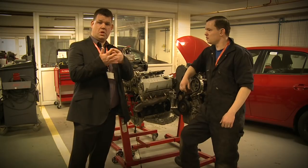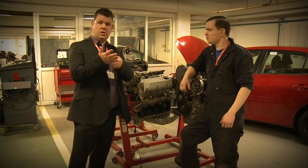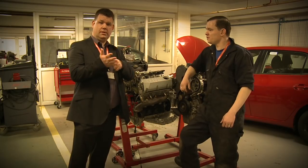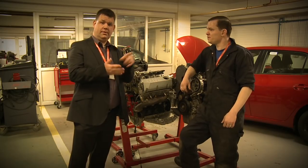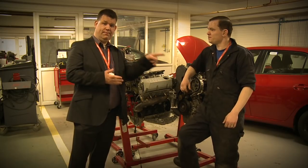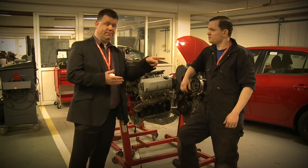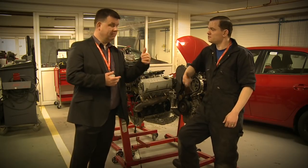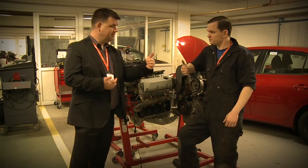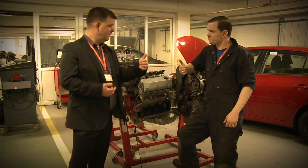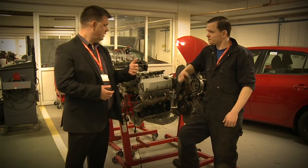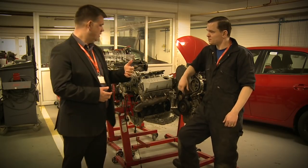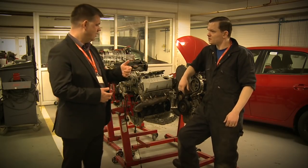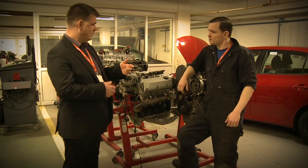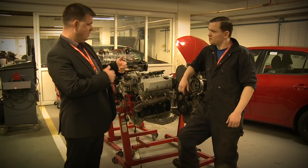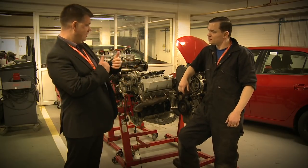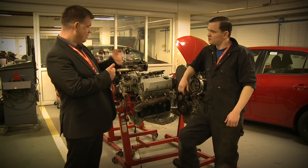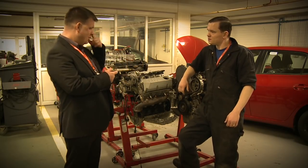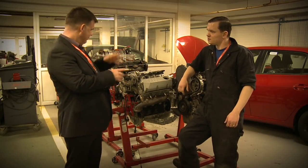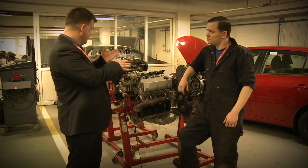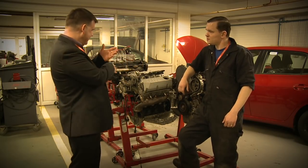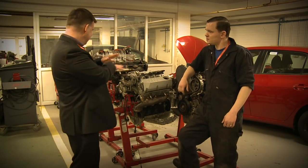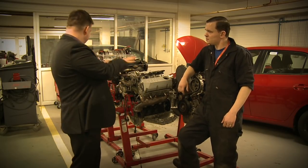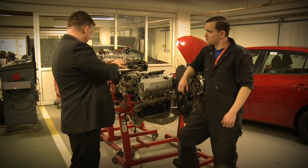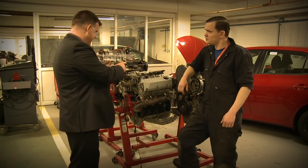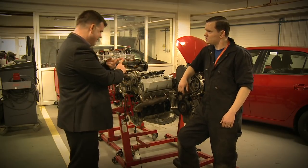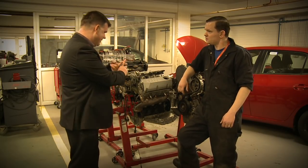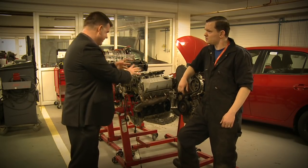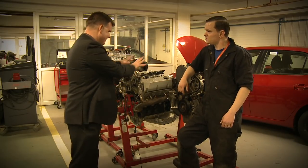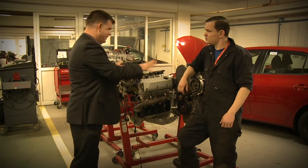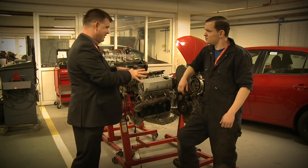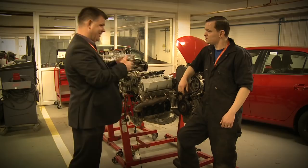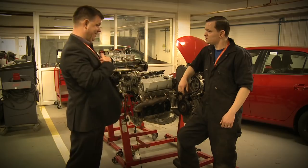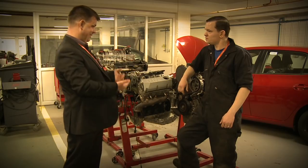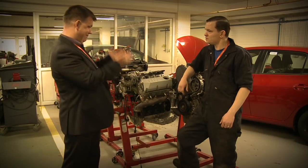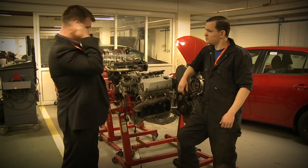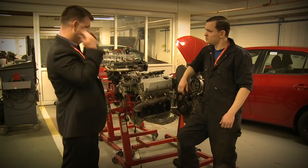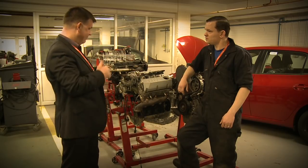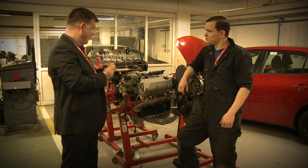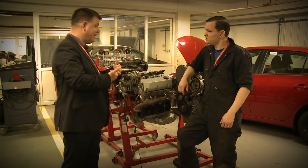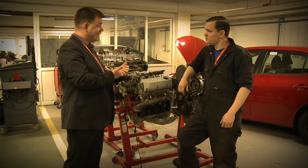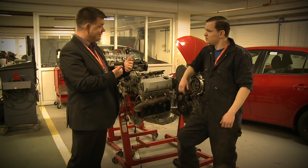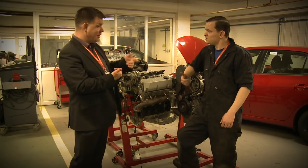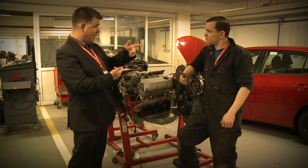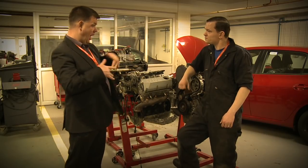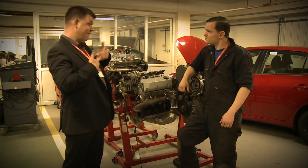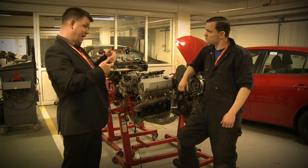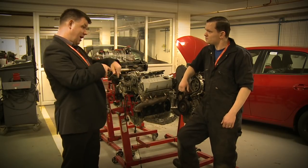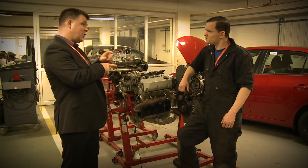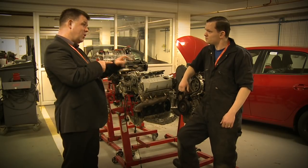This is Robert. There's lots of complicated equipment here. I have no idea what it is. How do you feel about your course? Are you